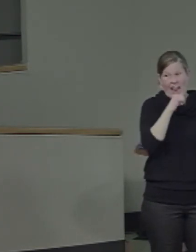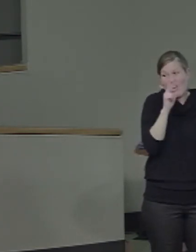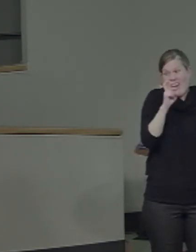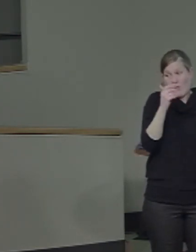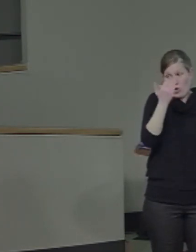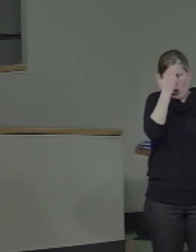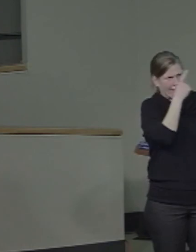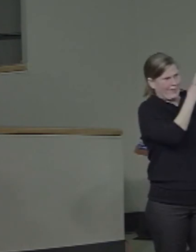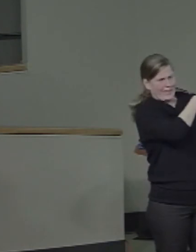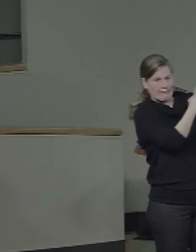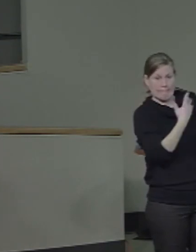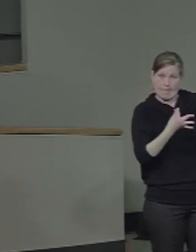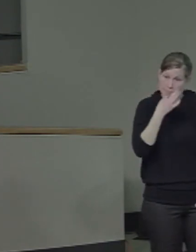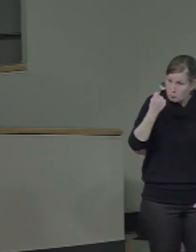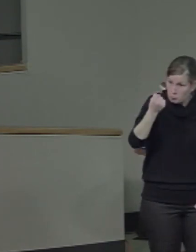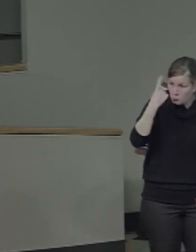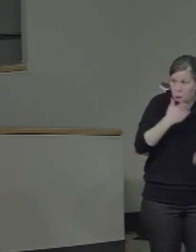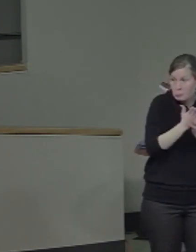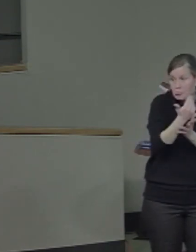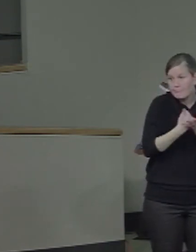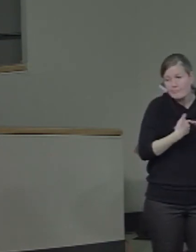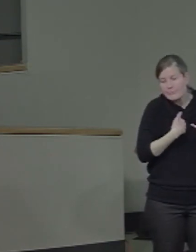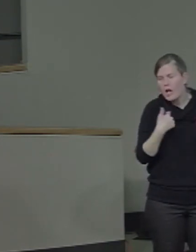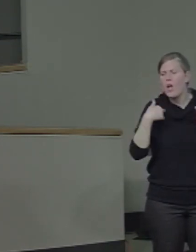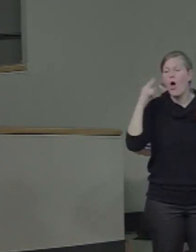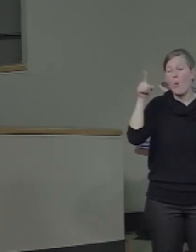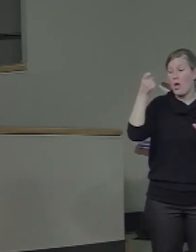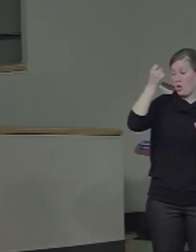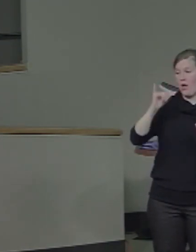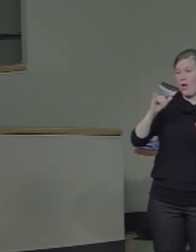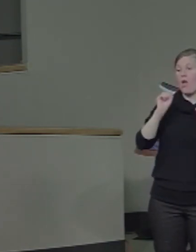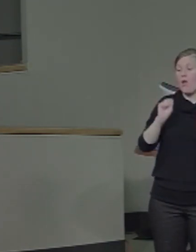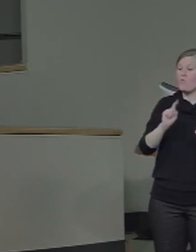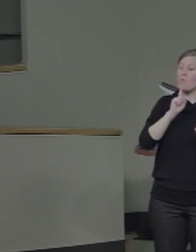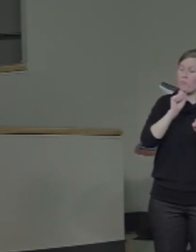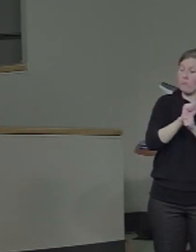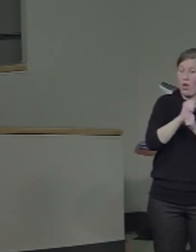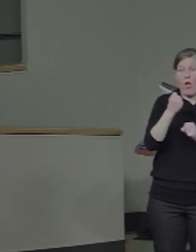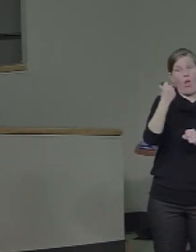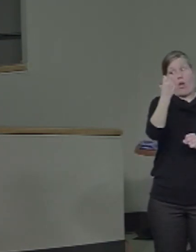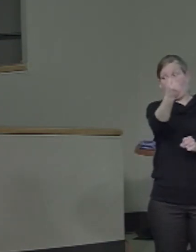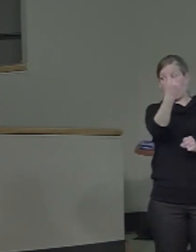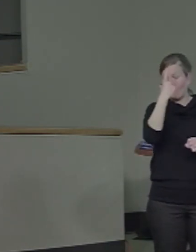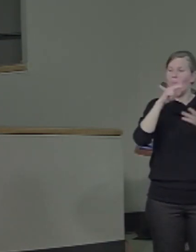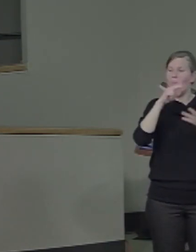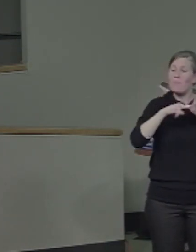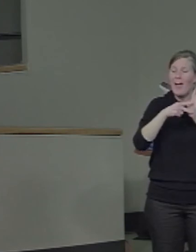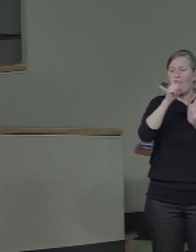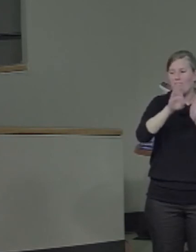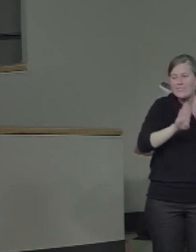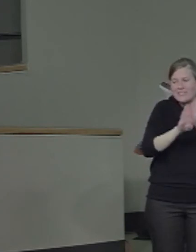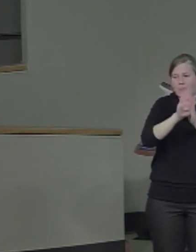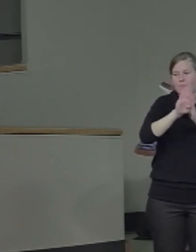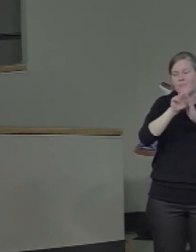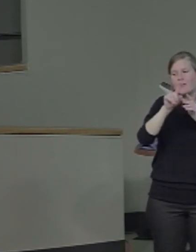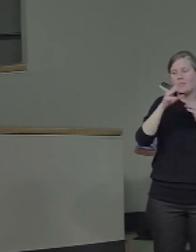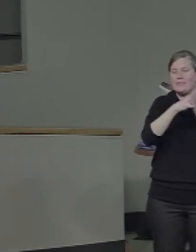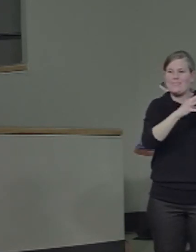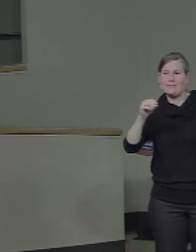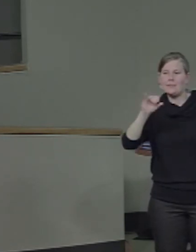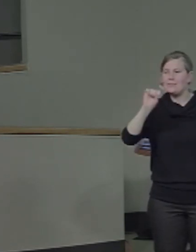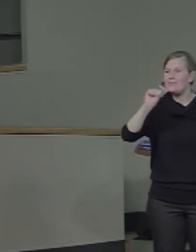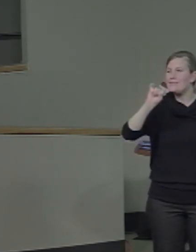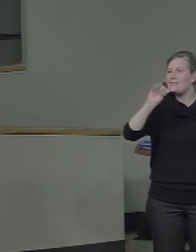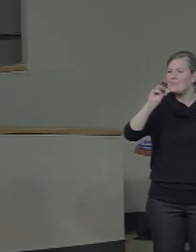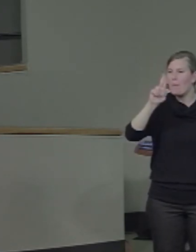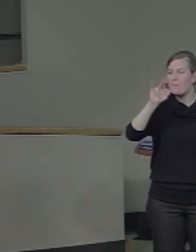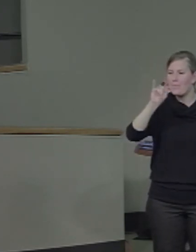the only way to really understand it is to develop simulations that process much more realistic